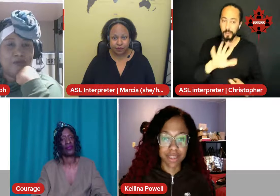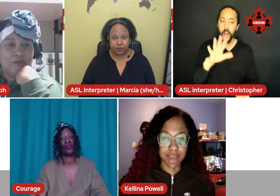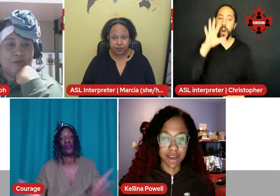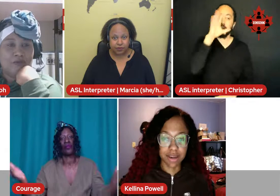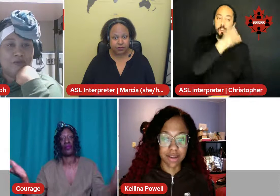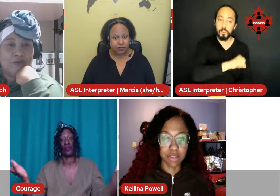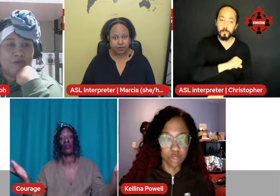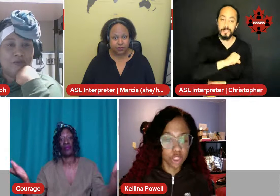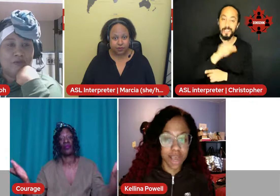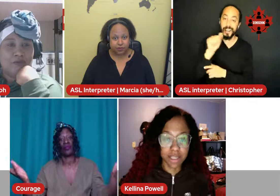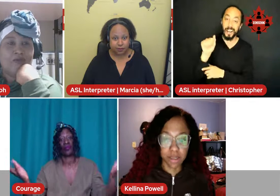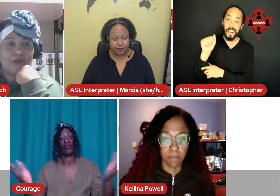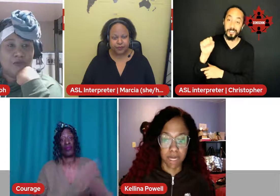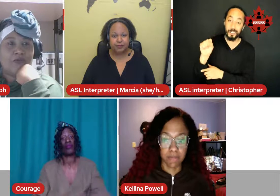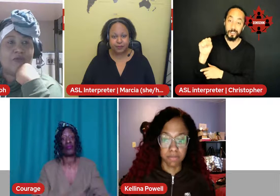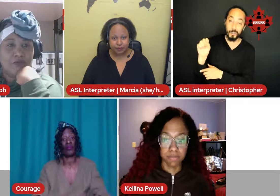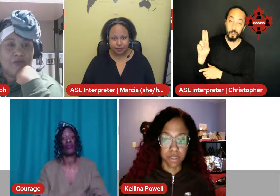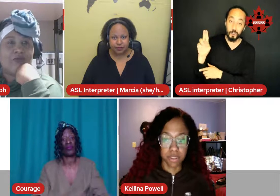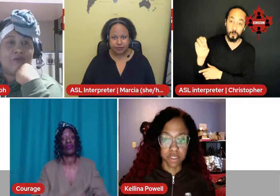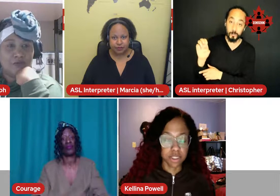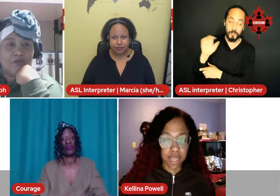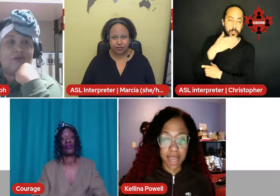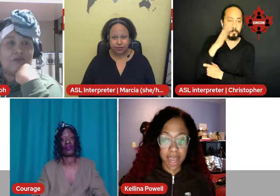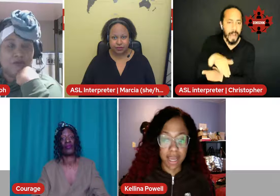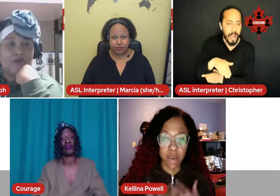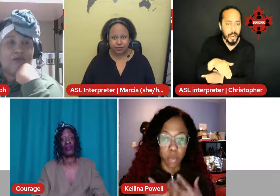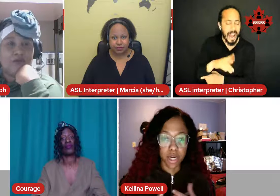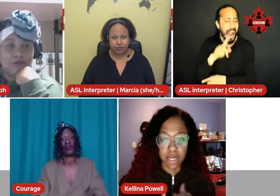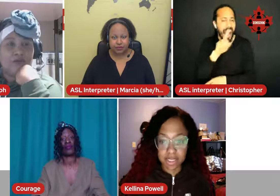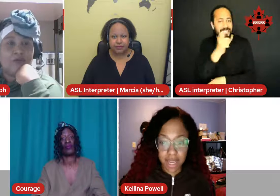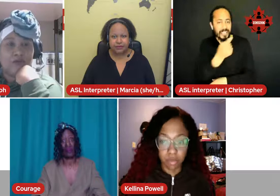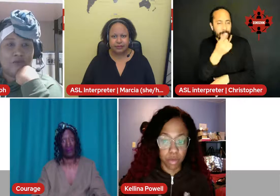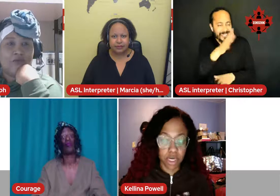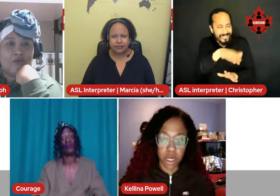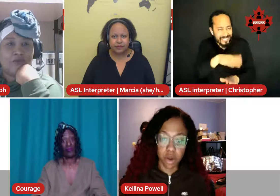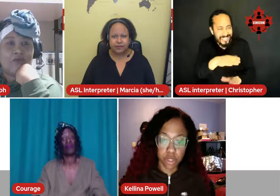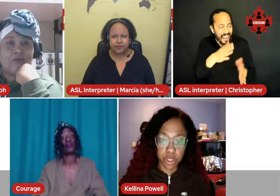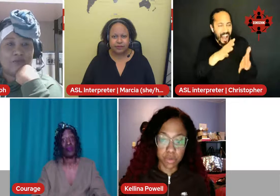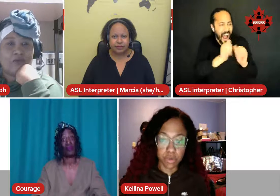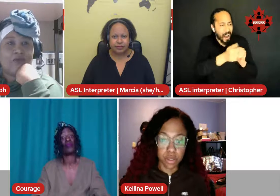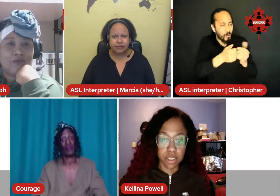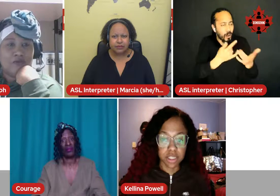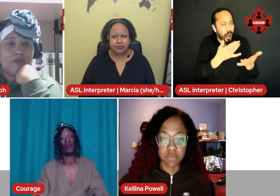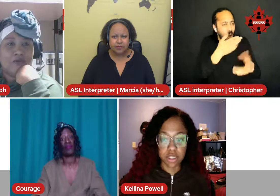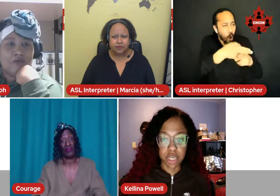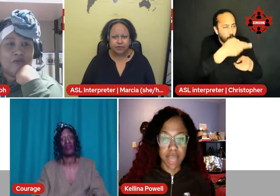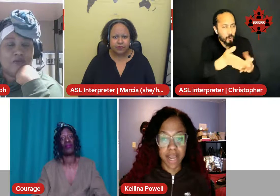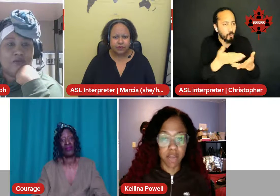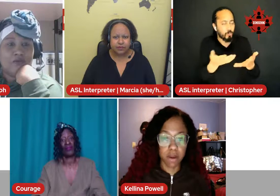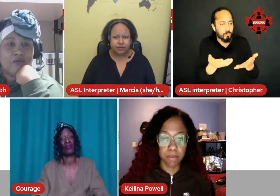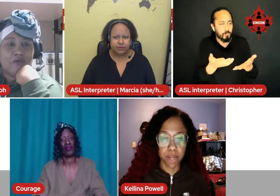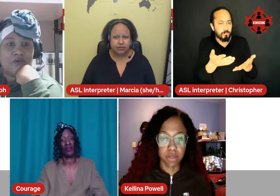that we should ask somebody. Just say, hey, what can I say? What can I call you? Instead of just saying, yeah, hearing your peers.